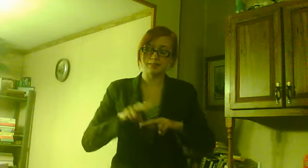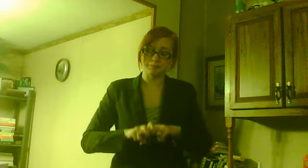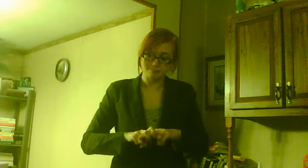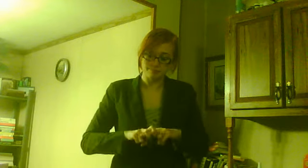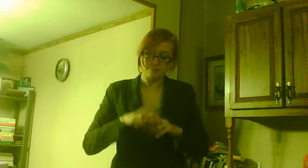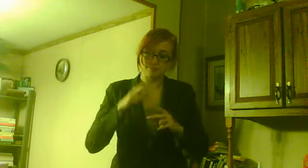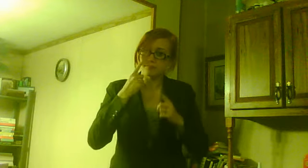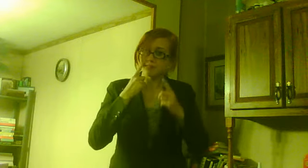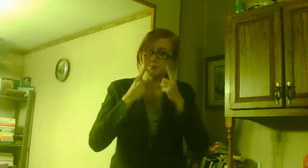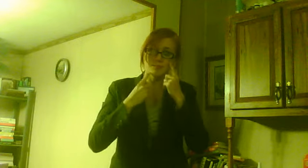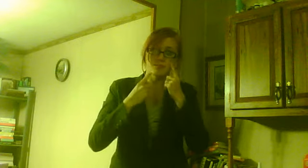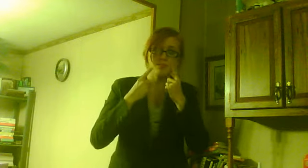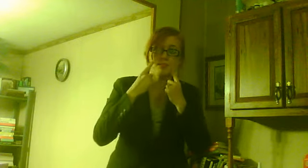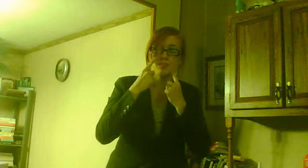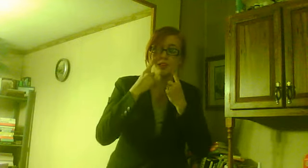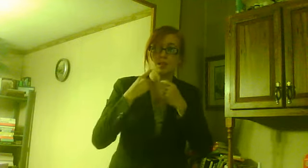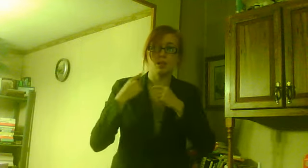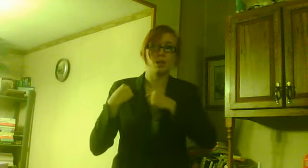And he was there tonight to see you.